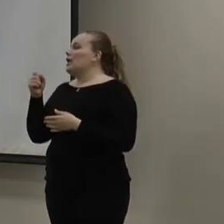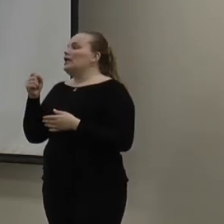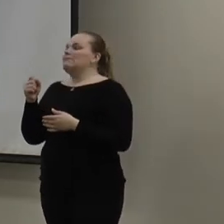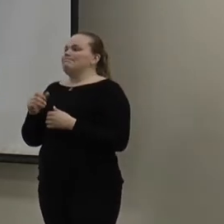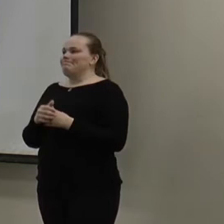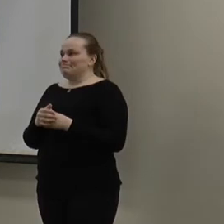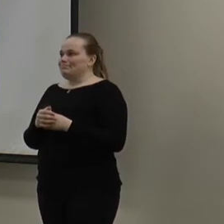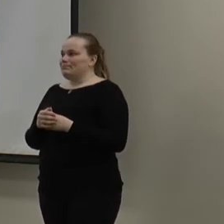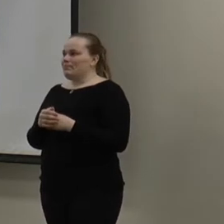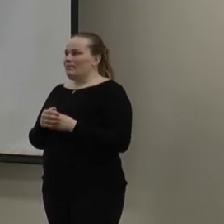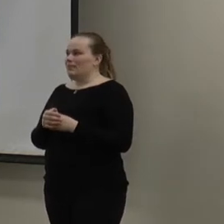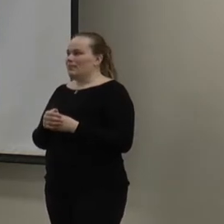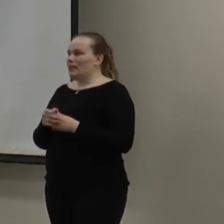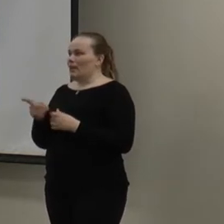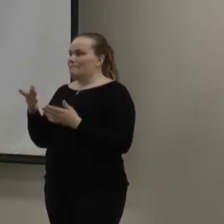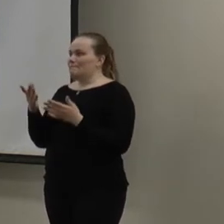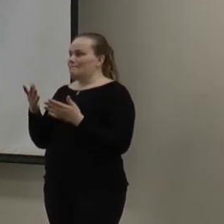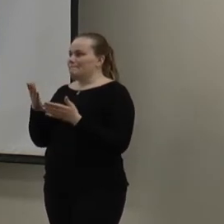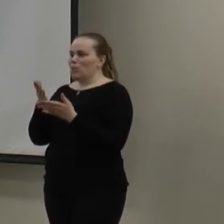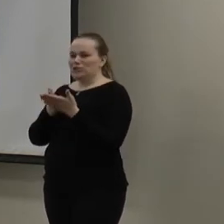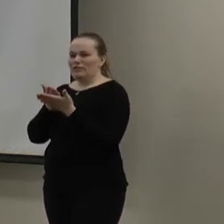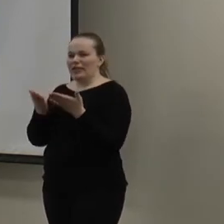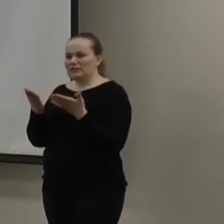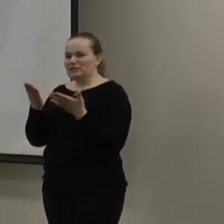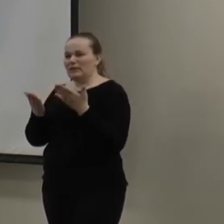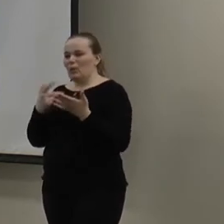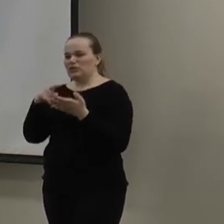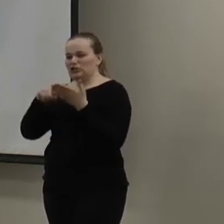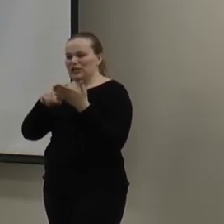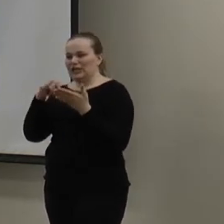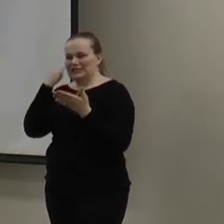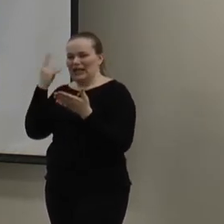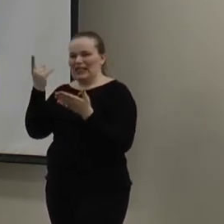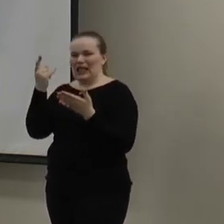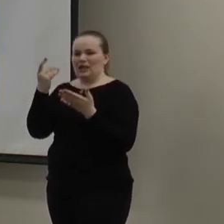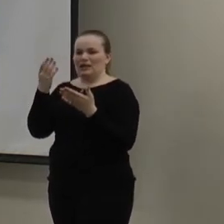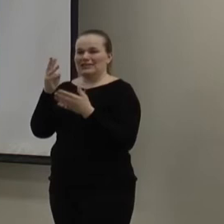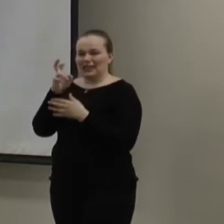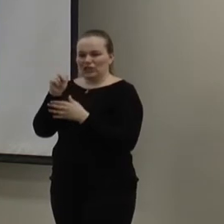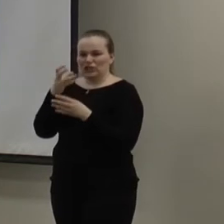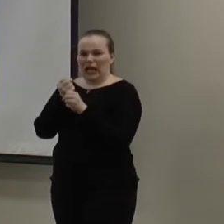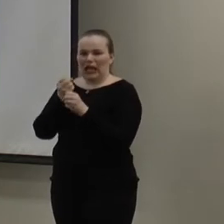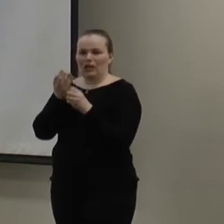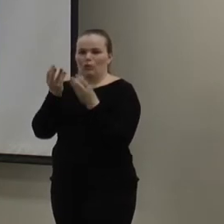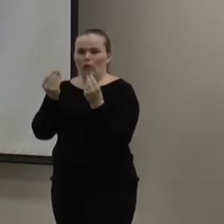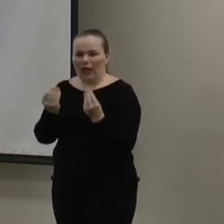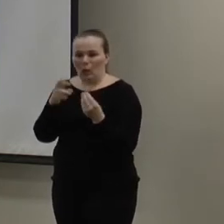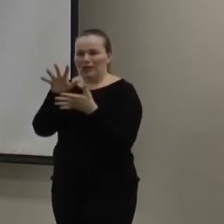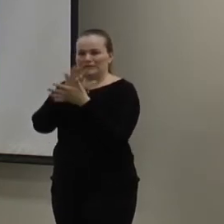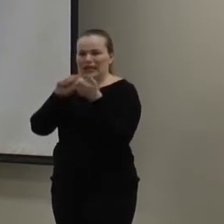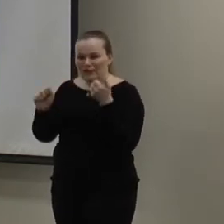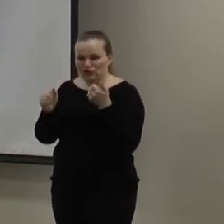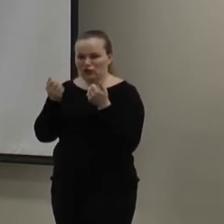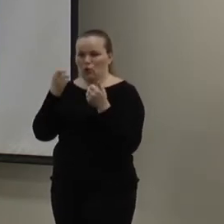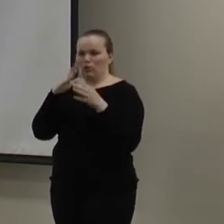So, you also, like, parts of things to check would be, like, you know, has it gotten moist or damp? Or damaged, like, is it